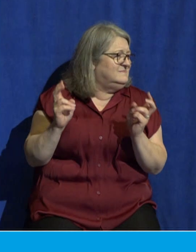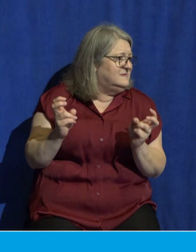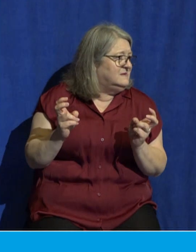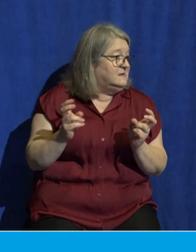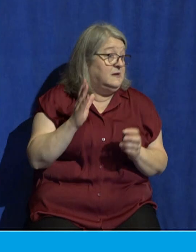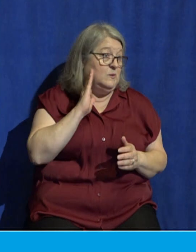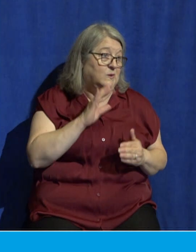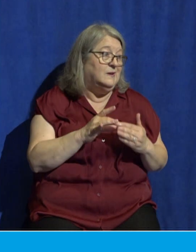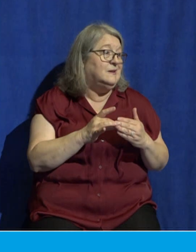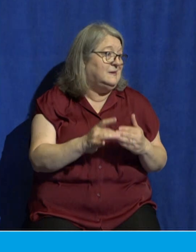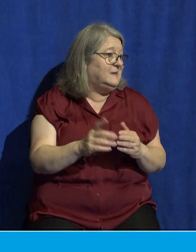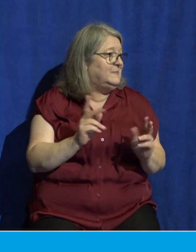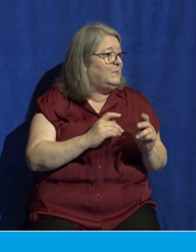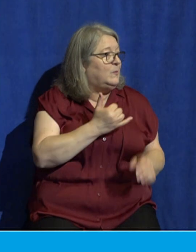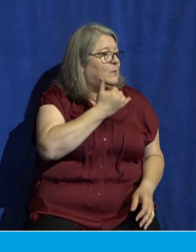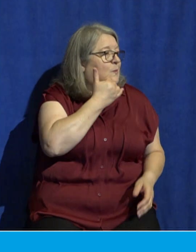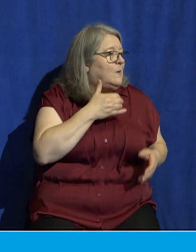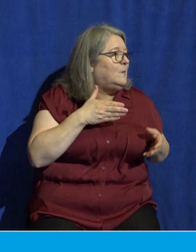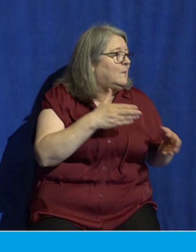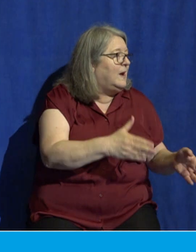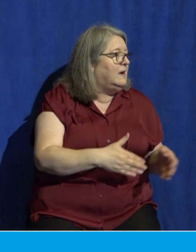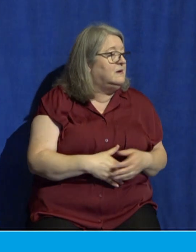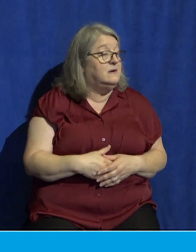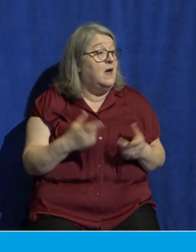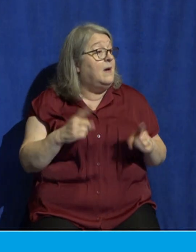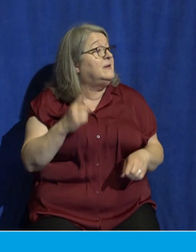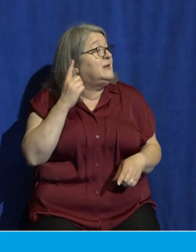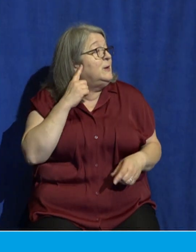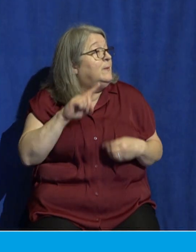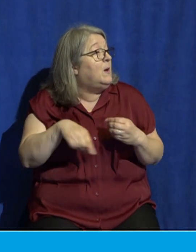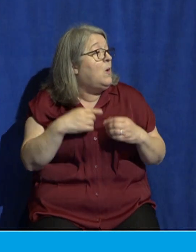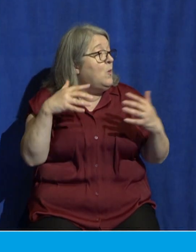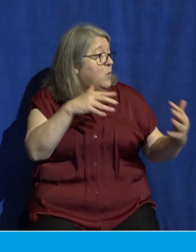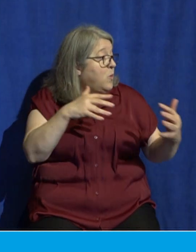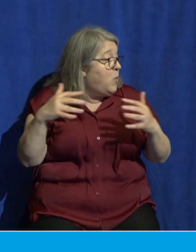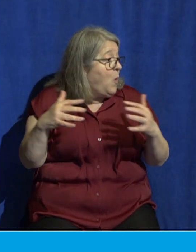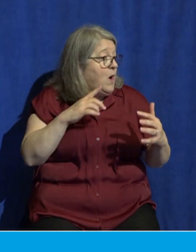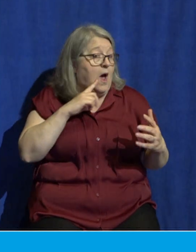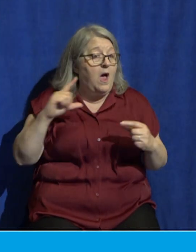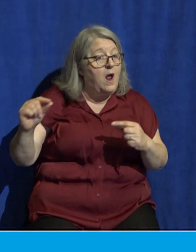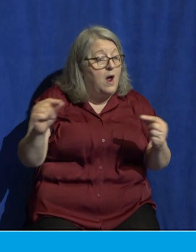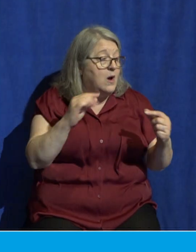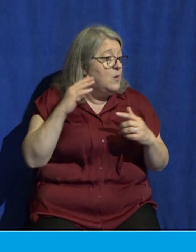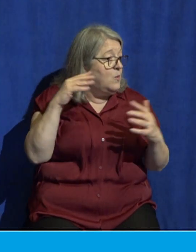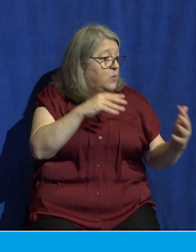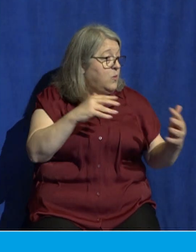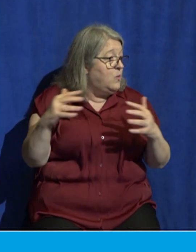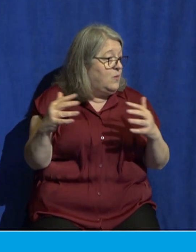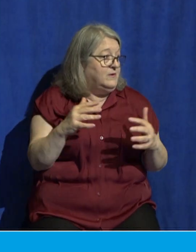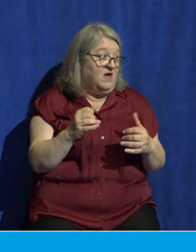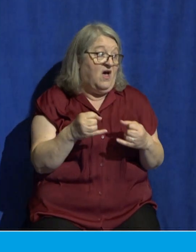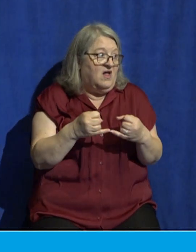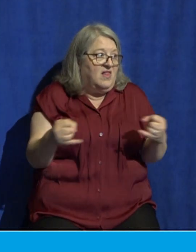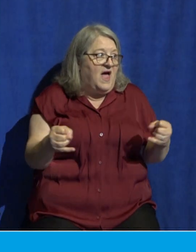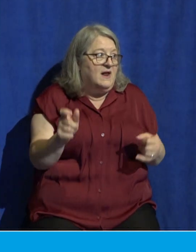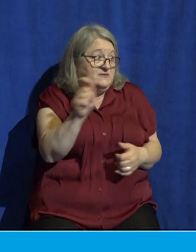And when you hear of wars and rumors of wars, this is important, underline, circle this in your Bible, do